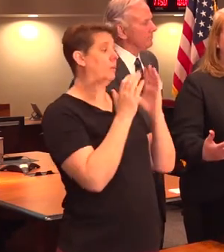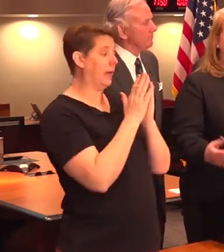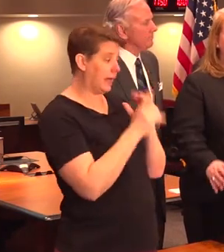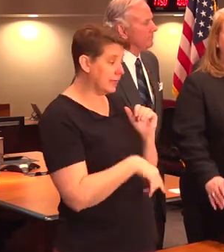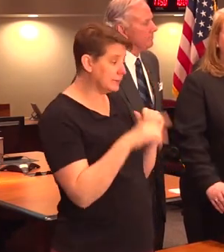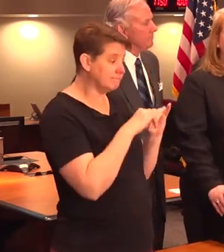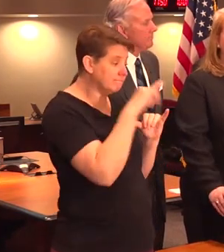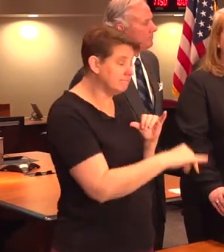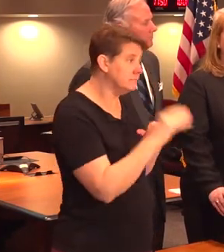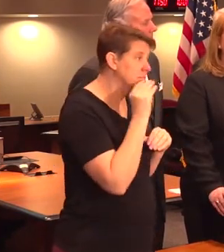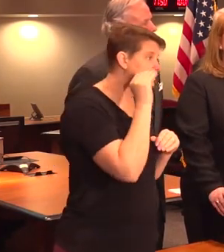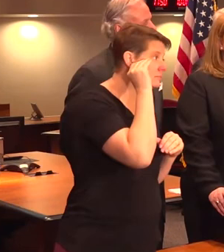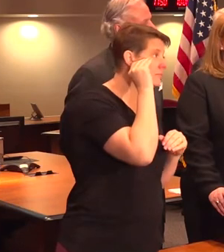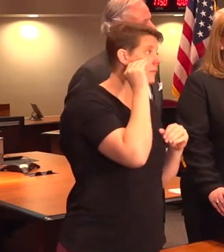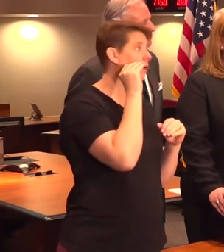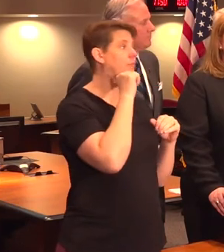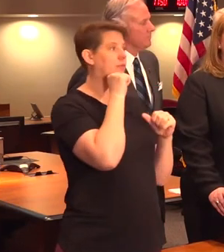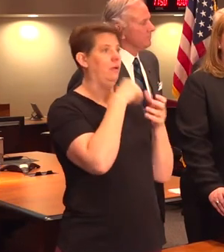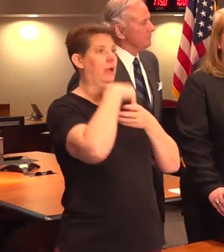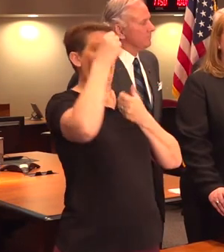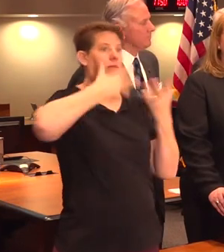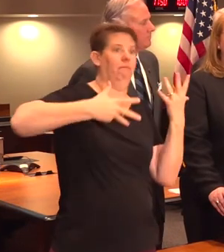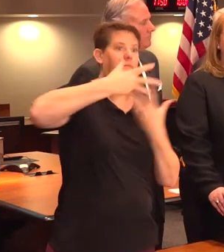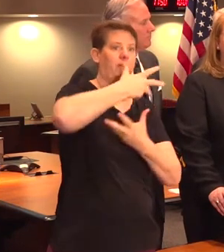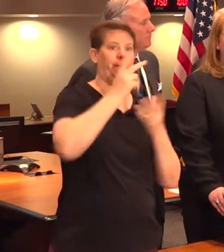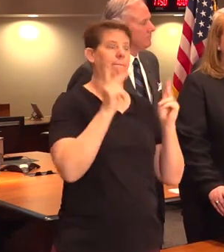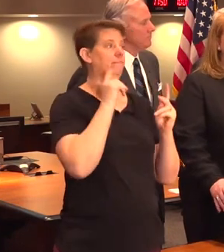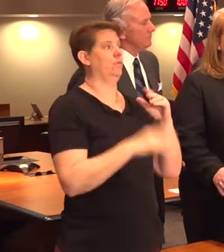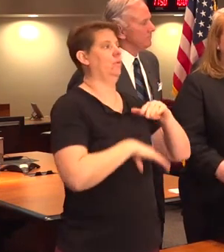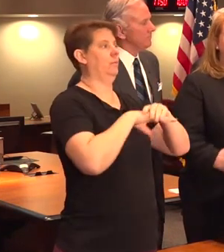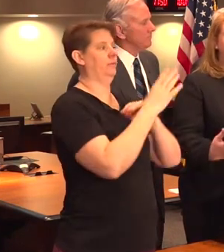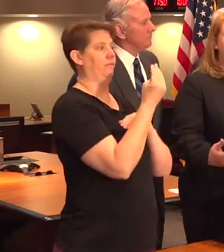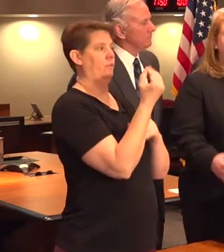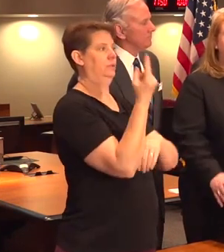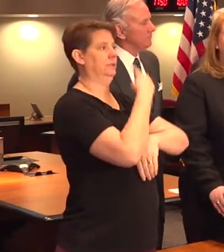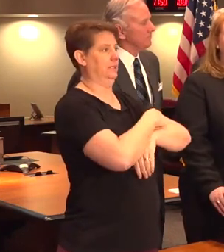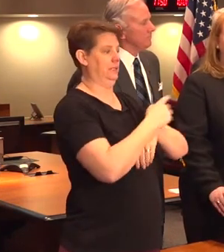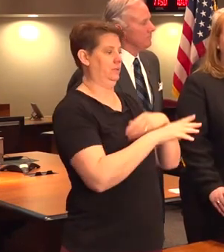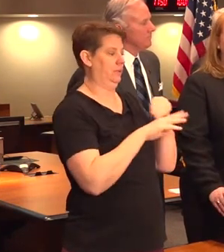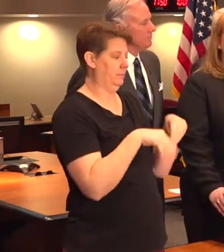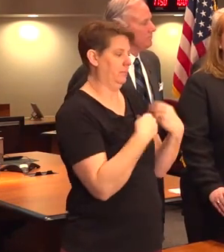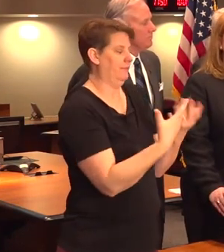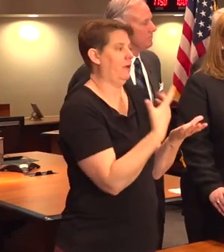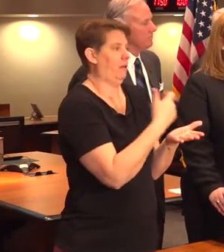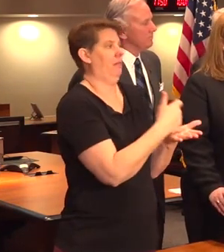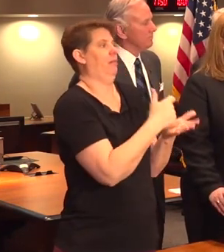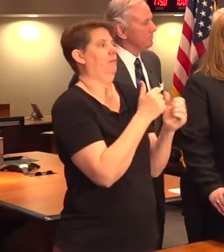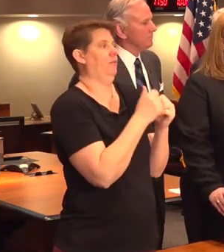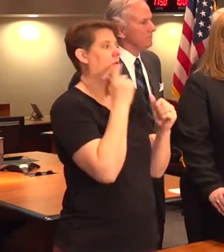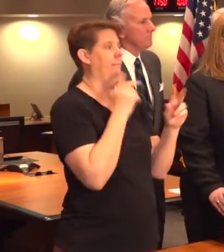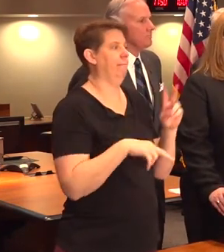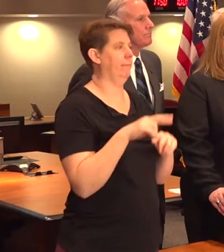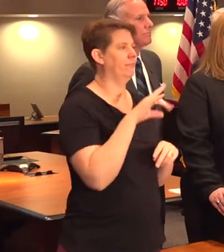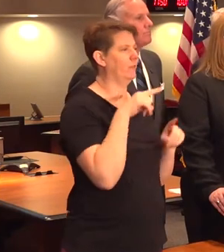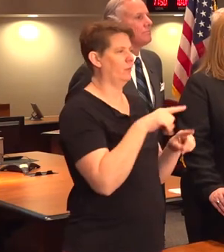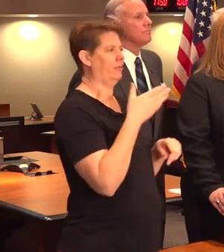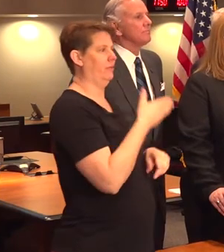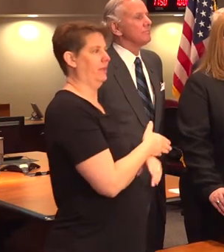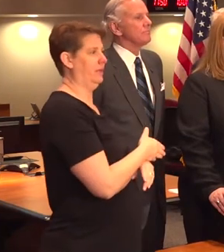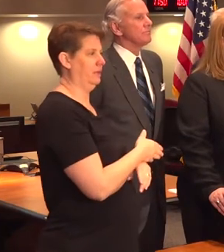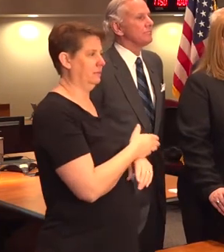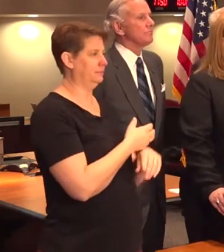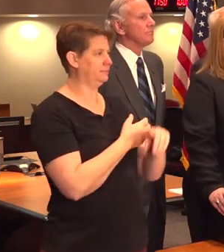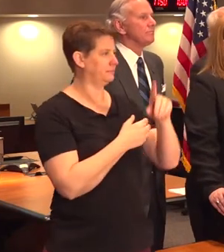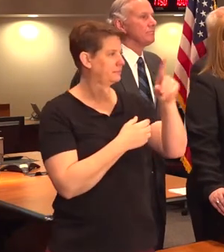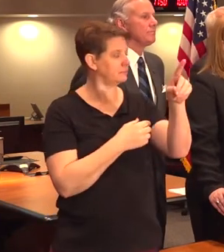stay home, to stay away from crowds for up to 14 days, and we assist them in monitoring themselves. I know during